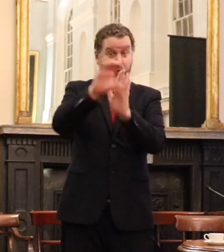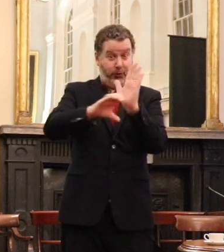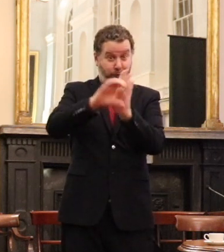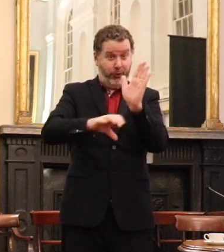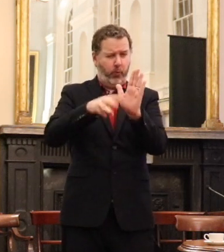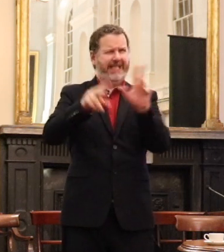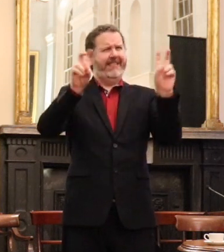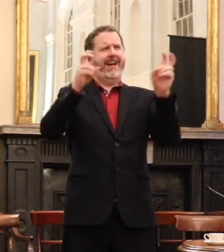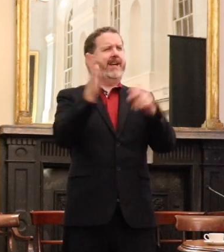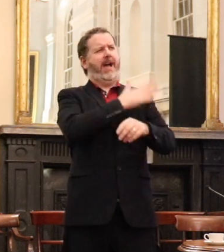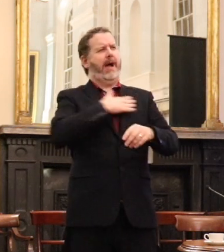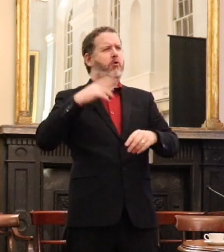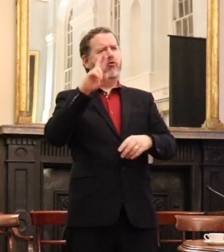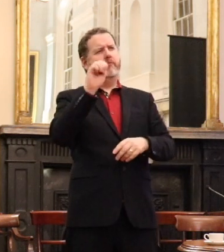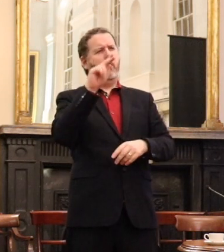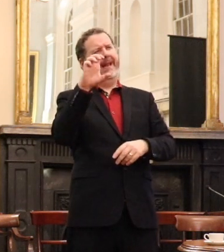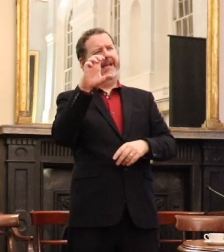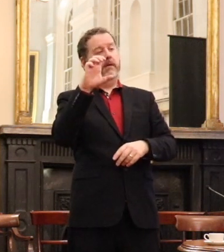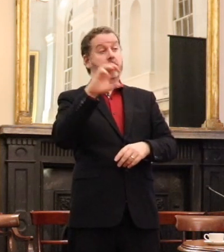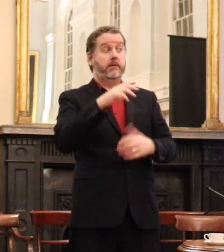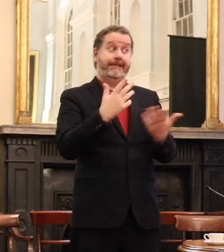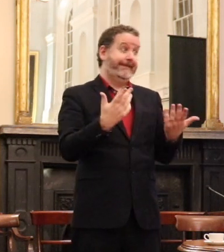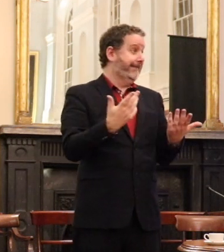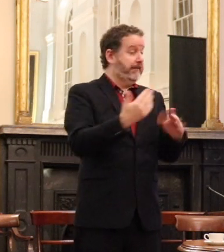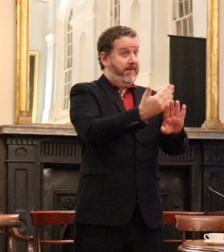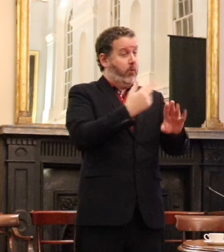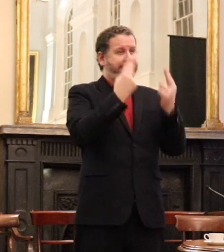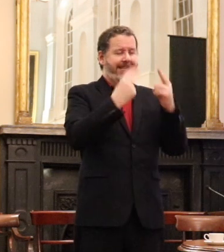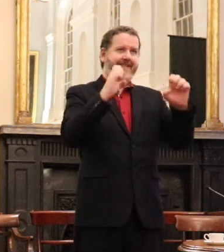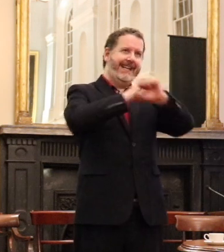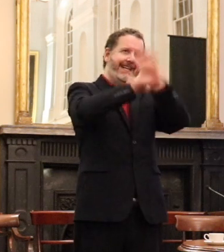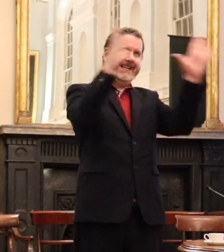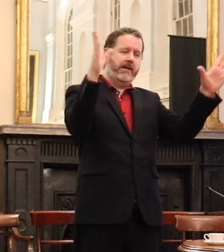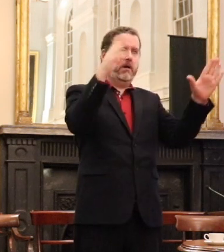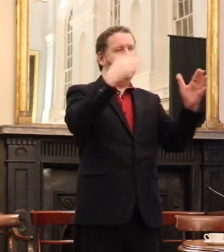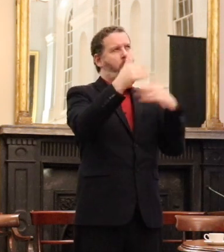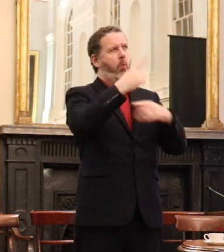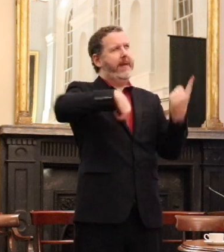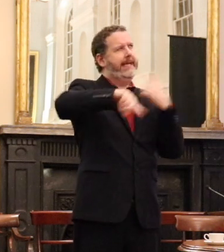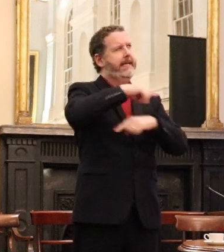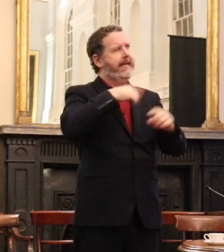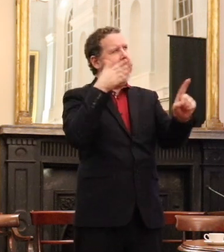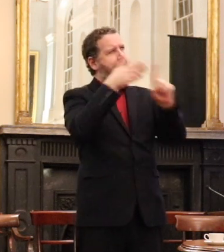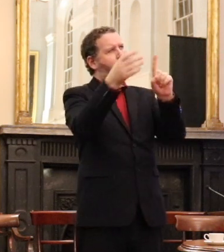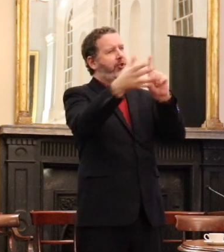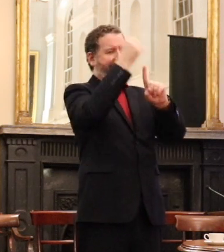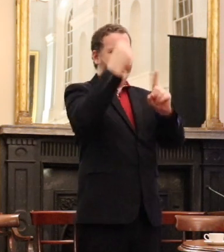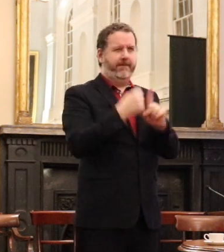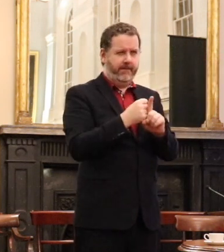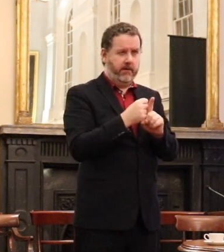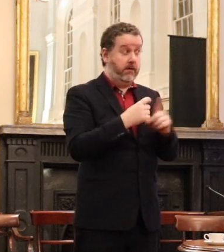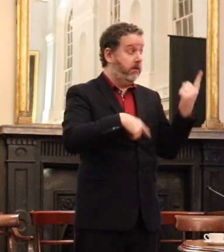clarity of purpose around what it is that it is hoped to be achieved. Then you need clarity of wording